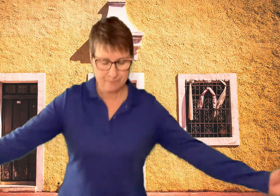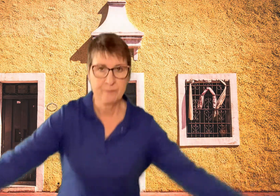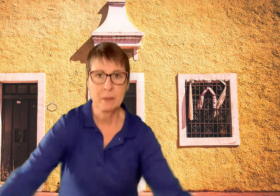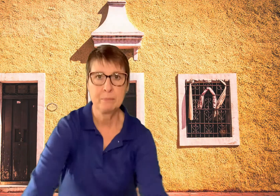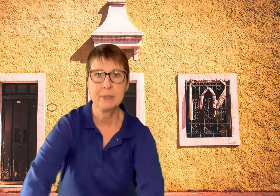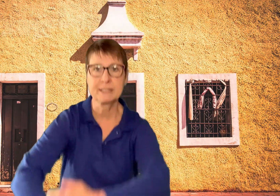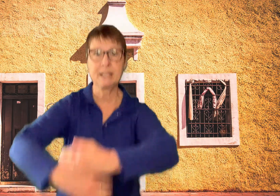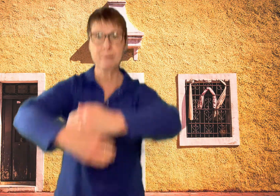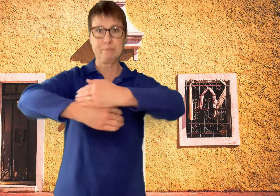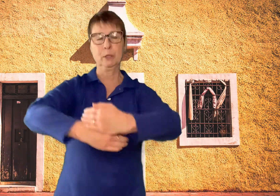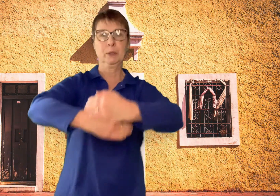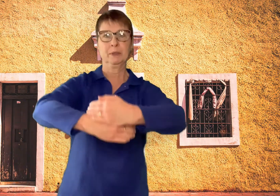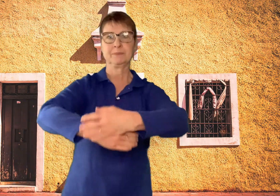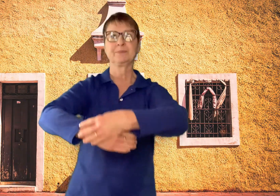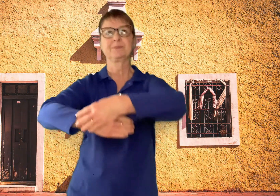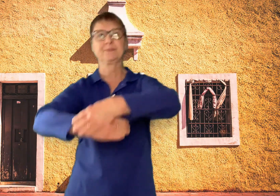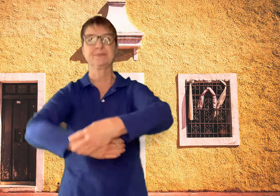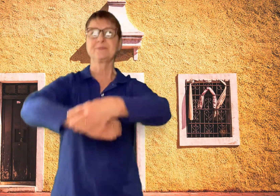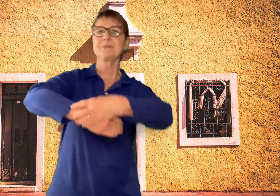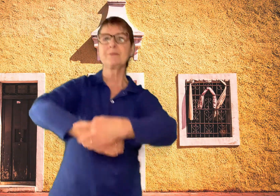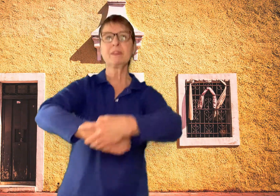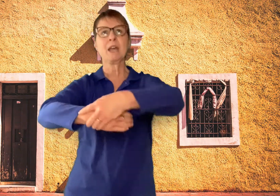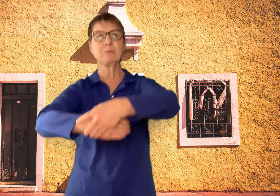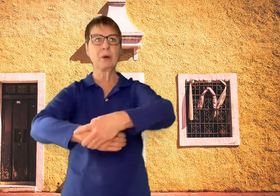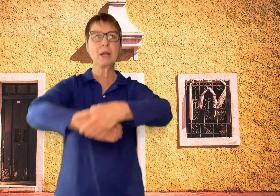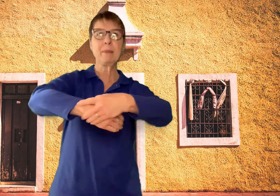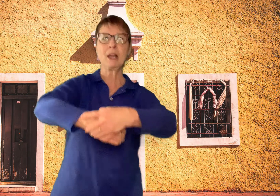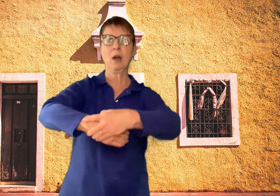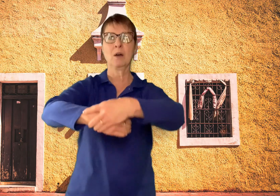Picked it up. And brought it back home.